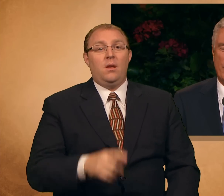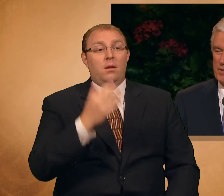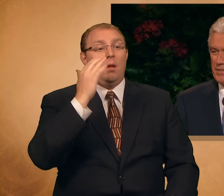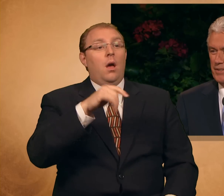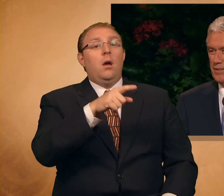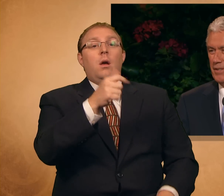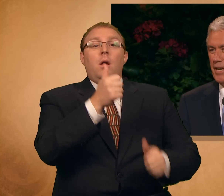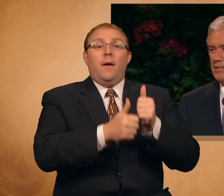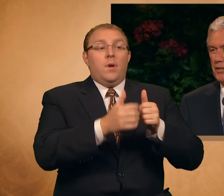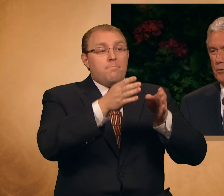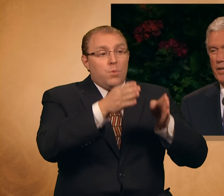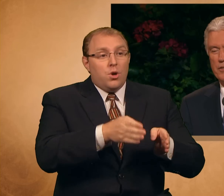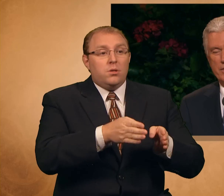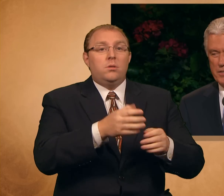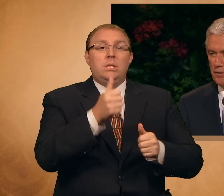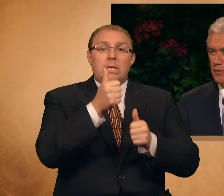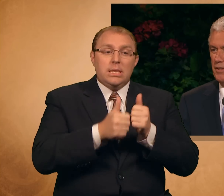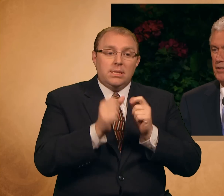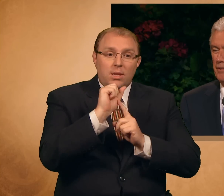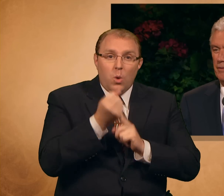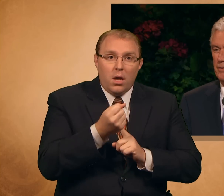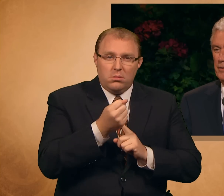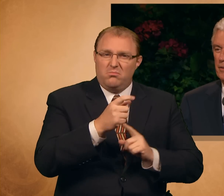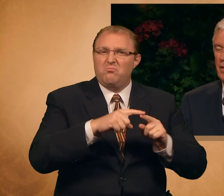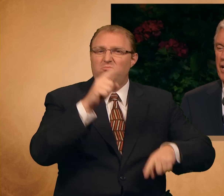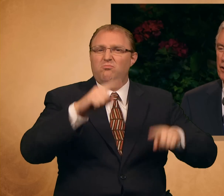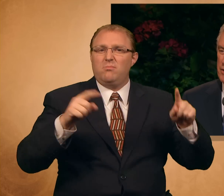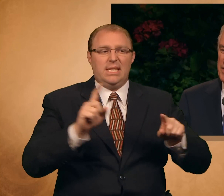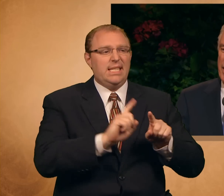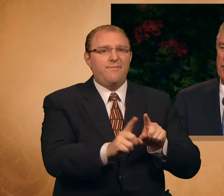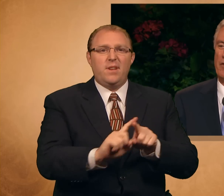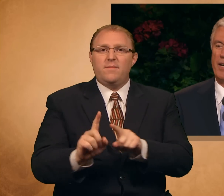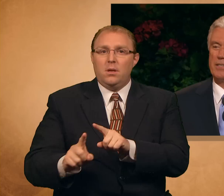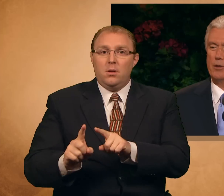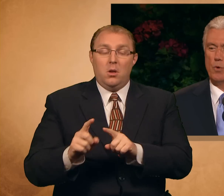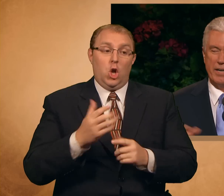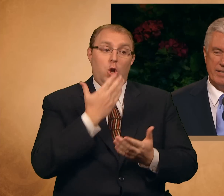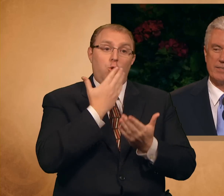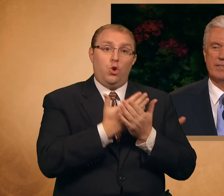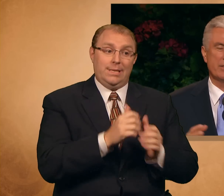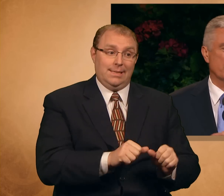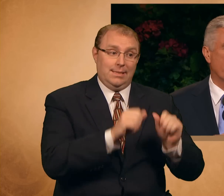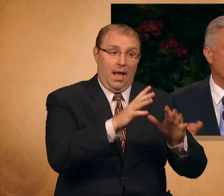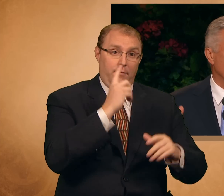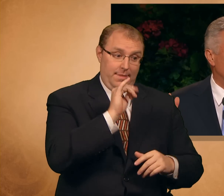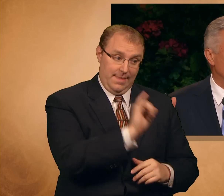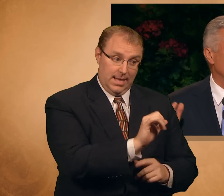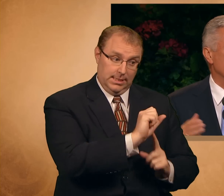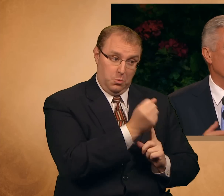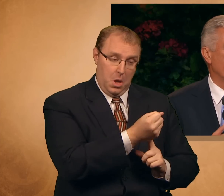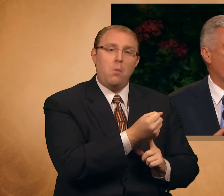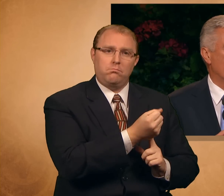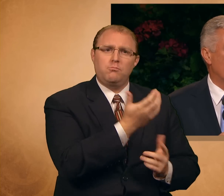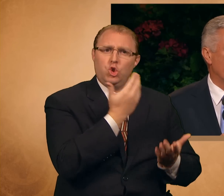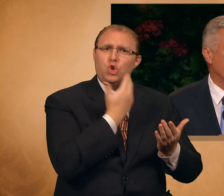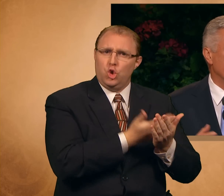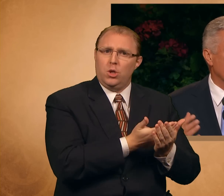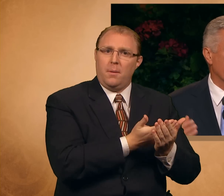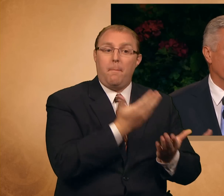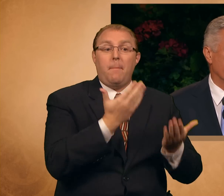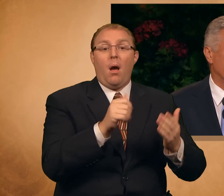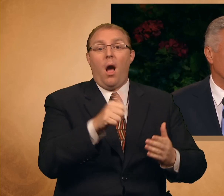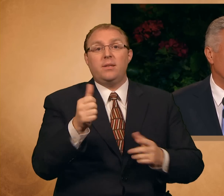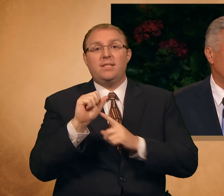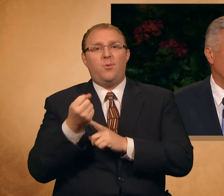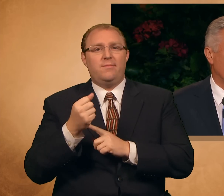Every person and situation is different, and a good sacrifice in one instance might be a foolish one in